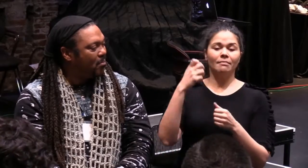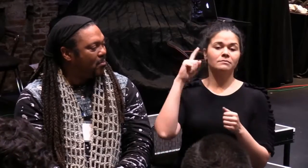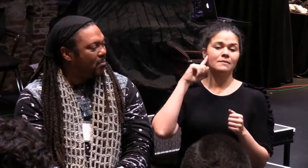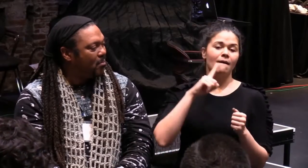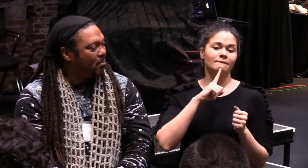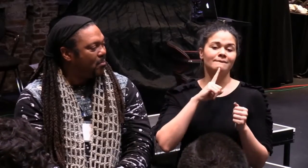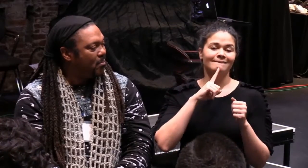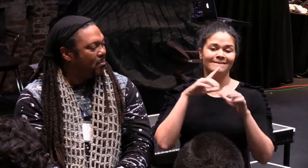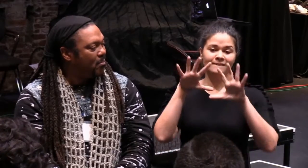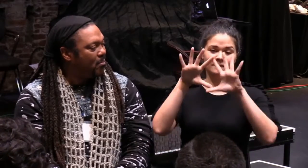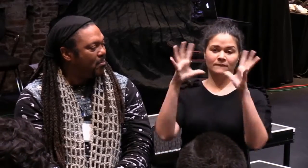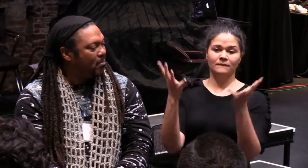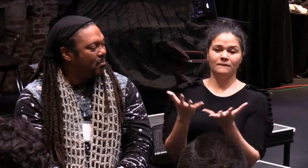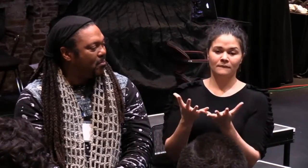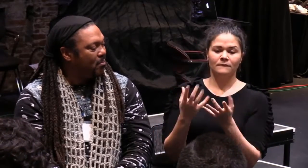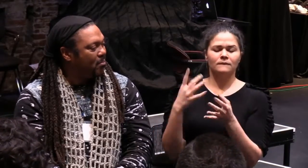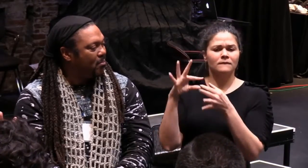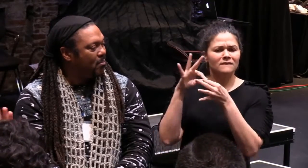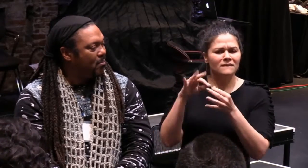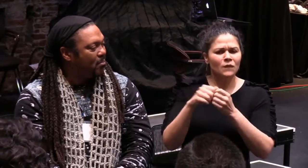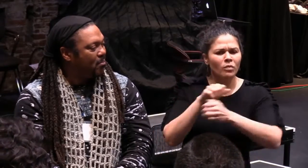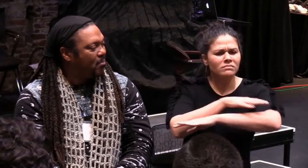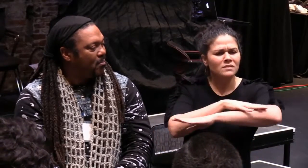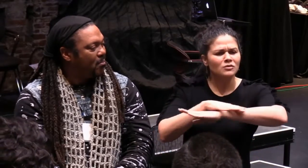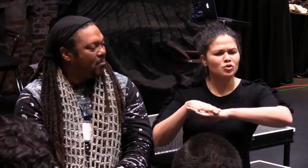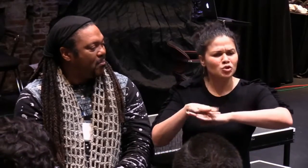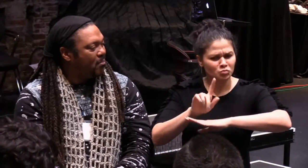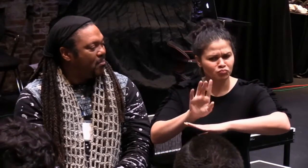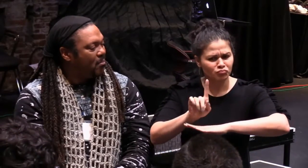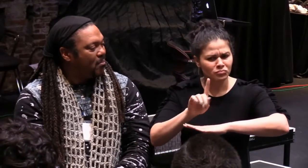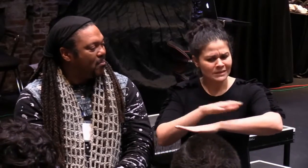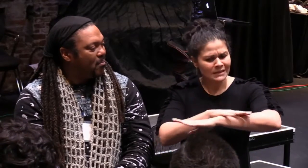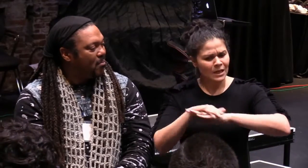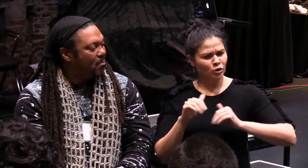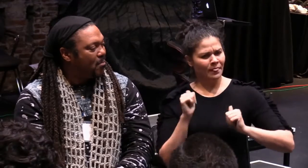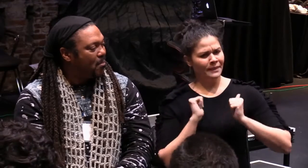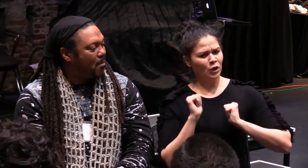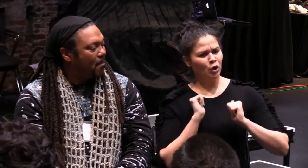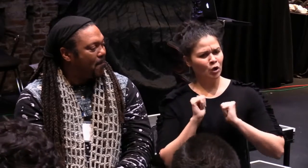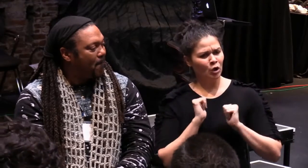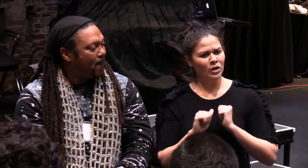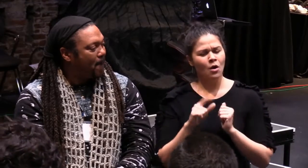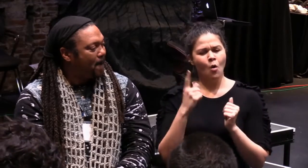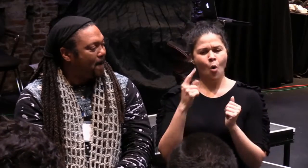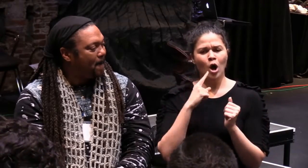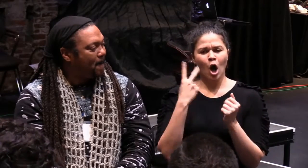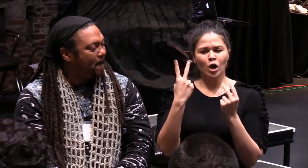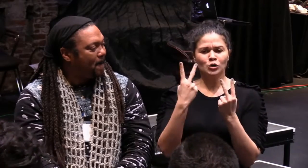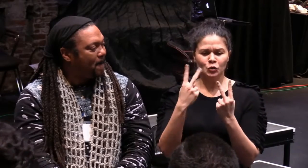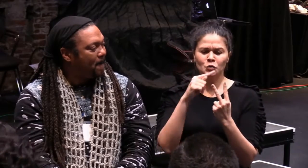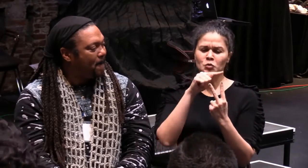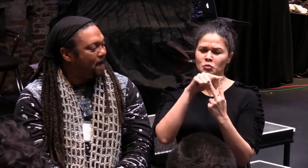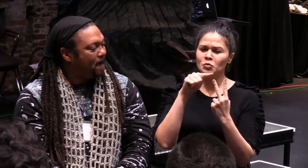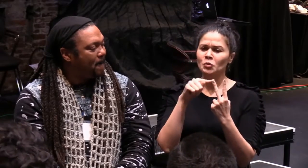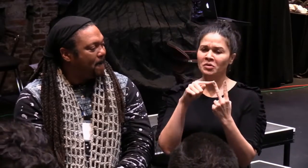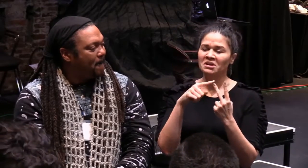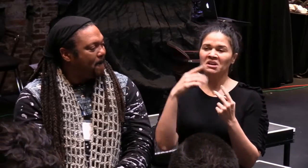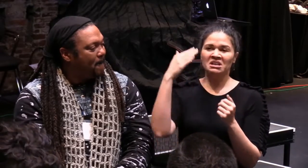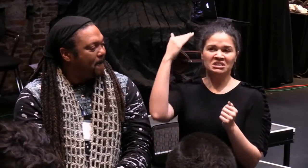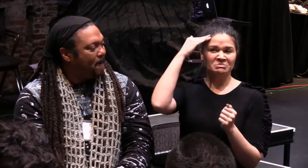secure to talk about it in this space. In the world, especially on stages or visible spaces, there are